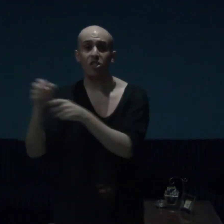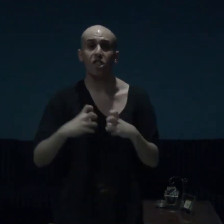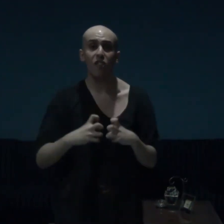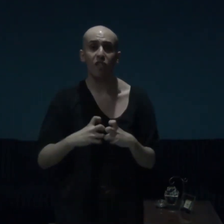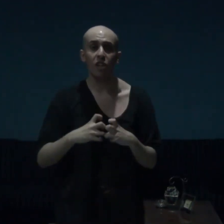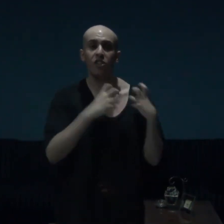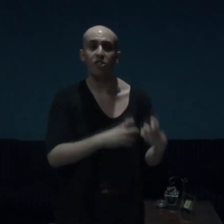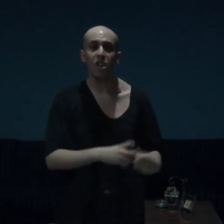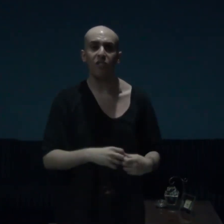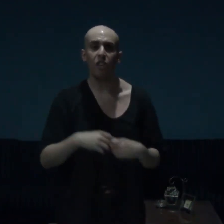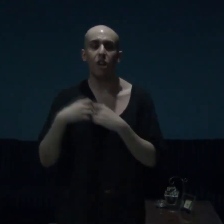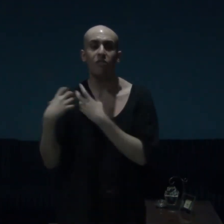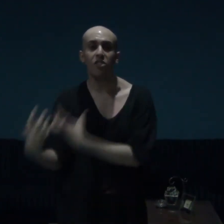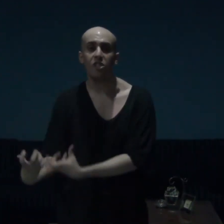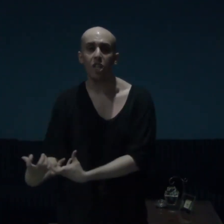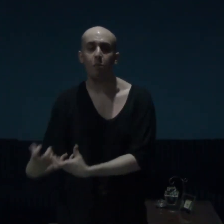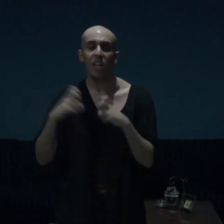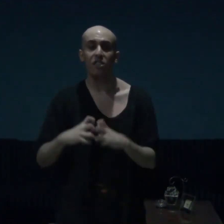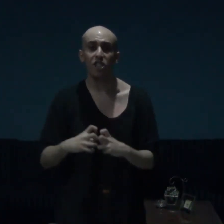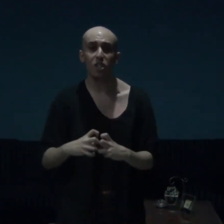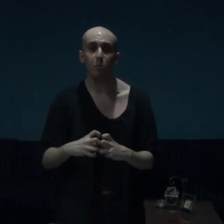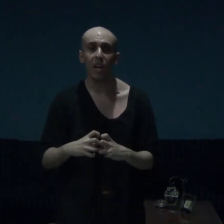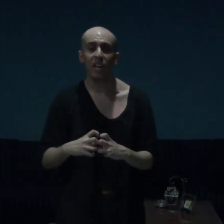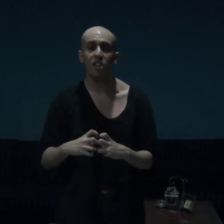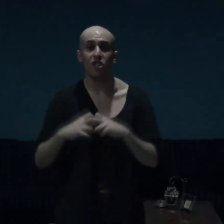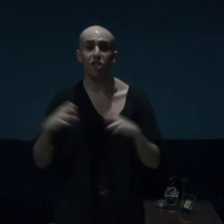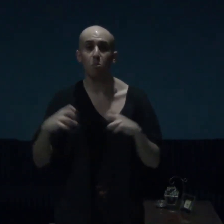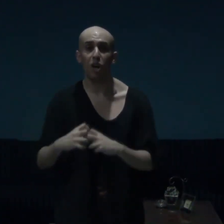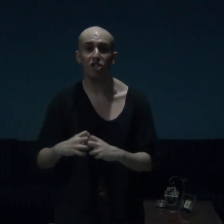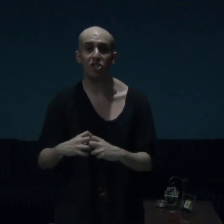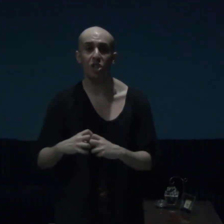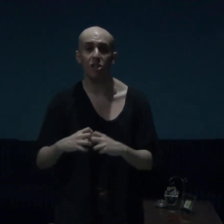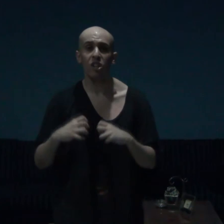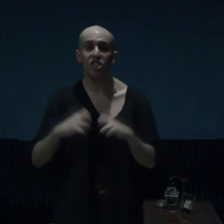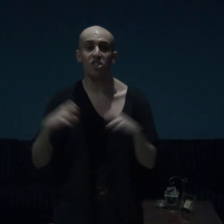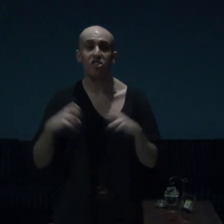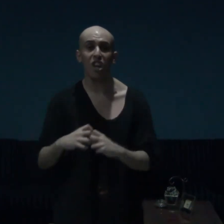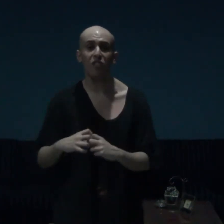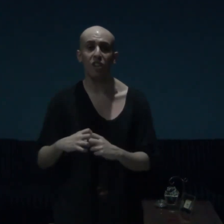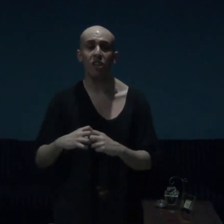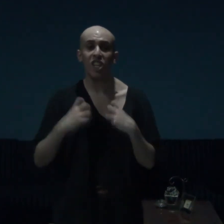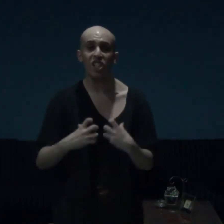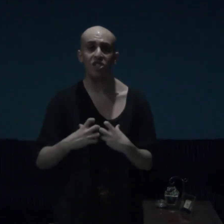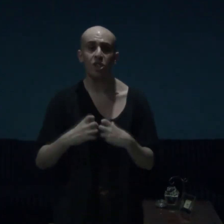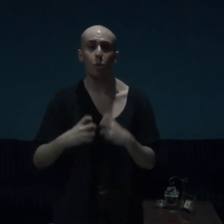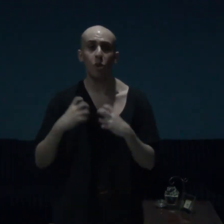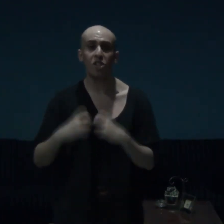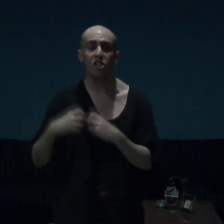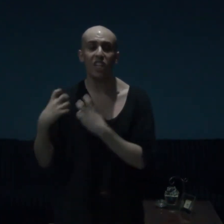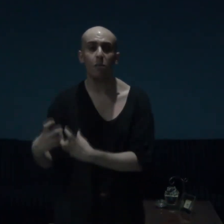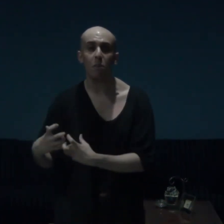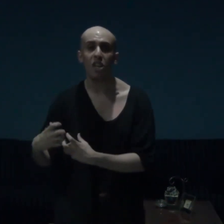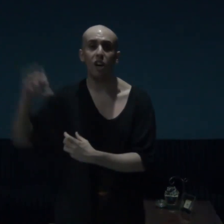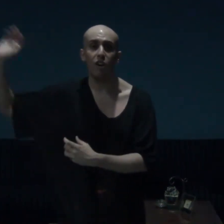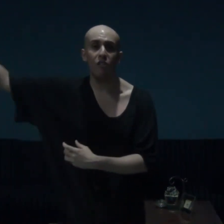devil, the devil of the deep, and this man, this monster, this devil, is the worst enemy of